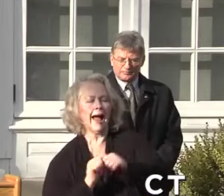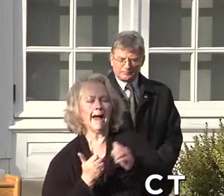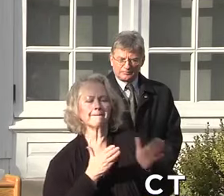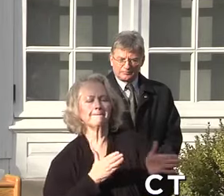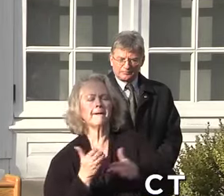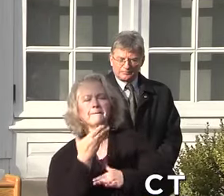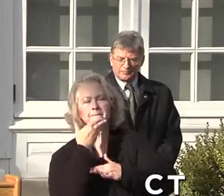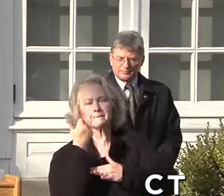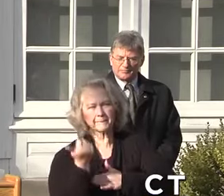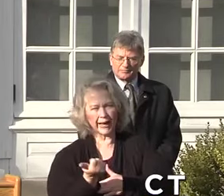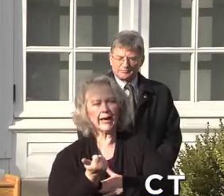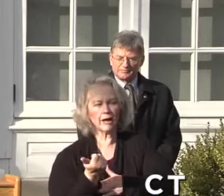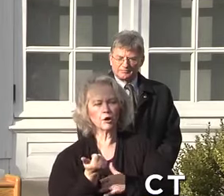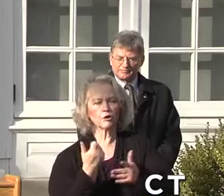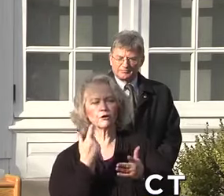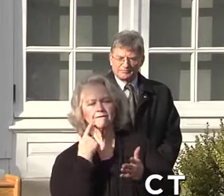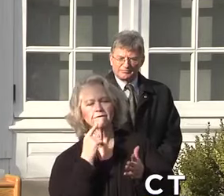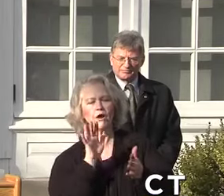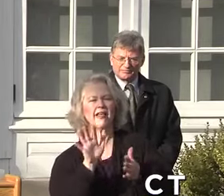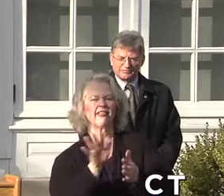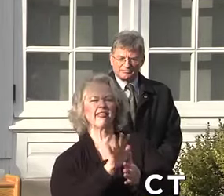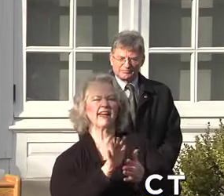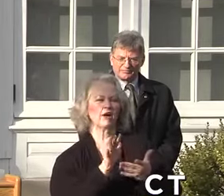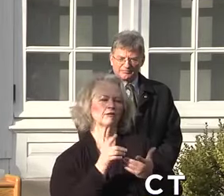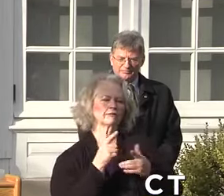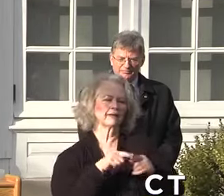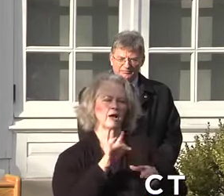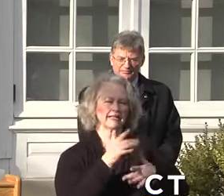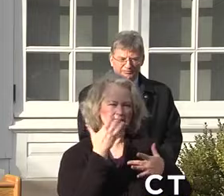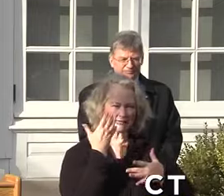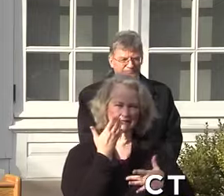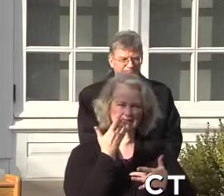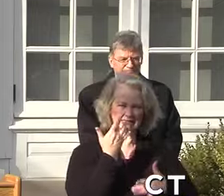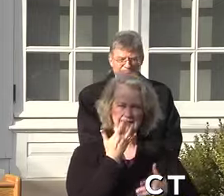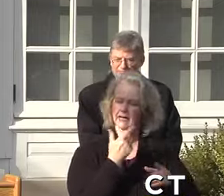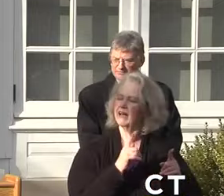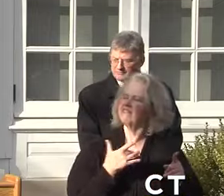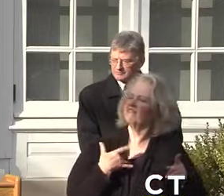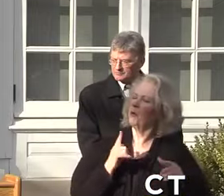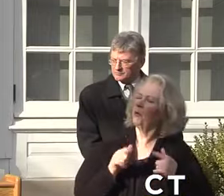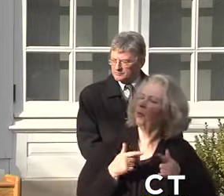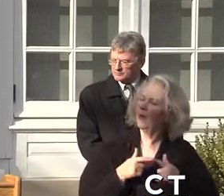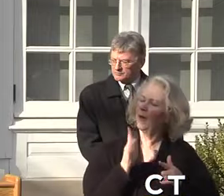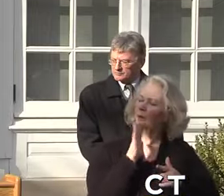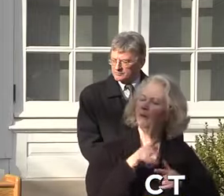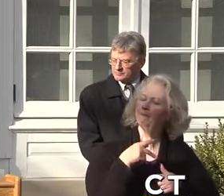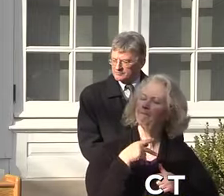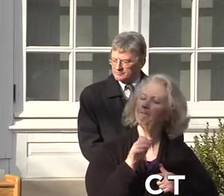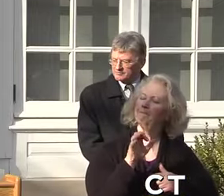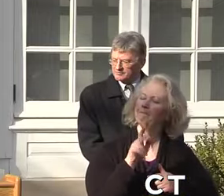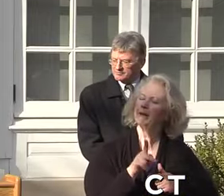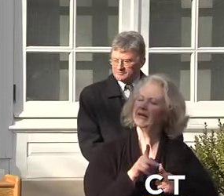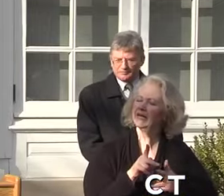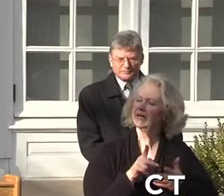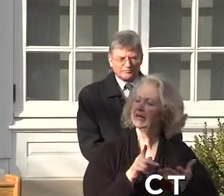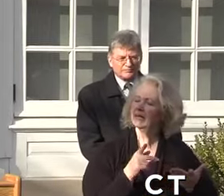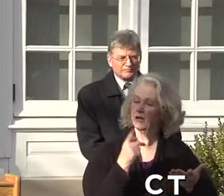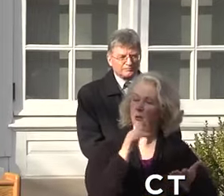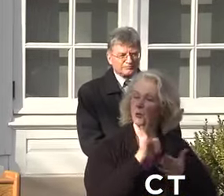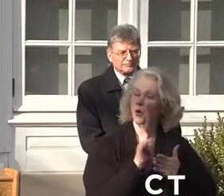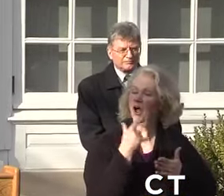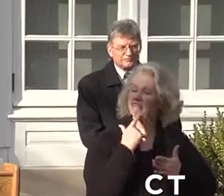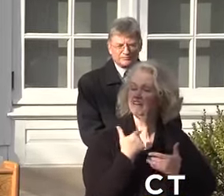a significant need in the coming weeks. Any attention on when it will peak? New York was saying 45 days.